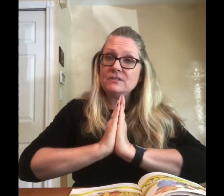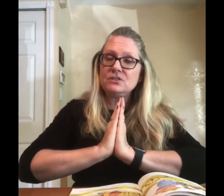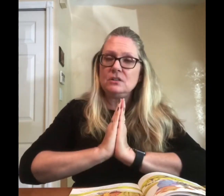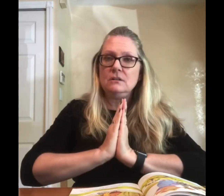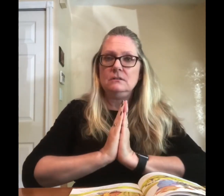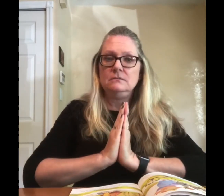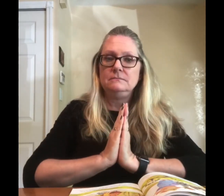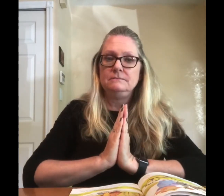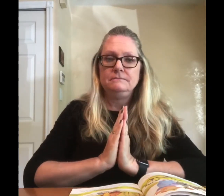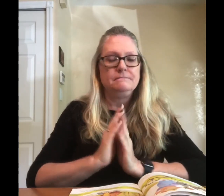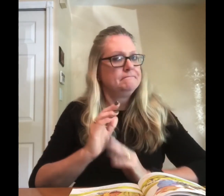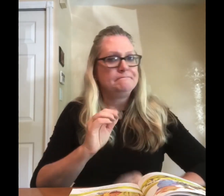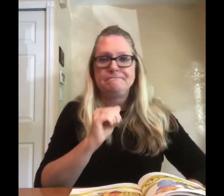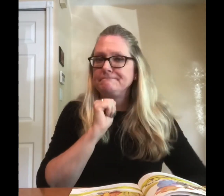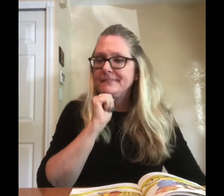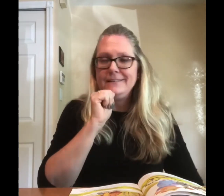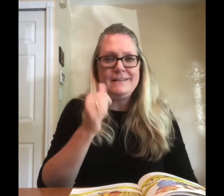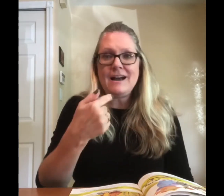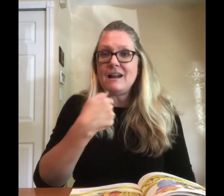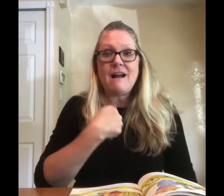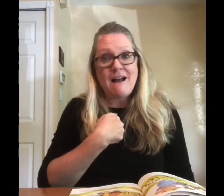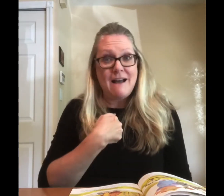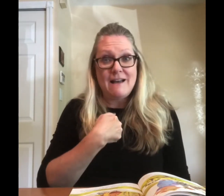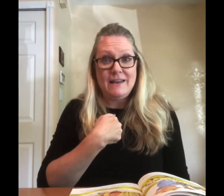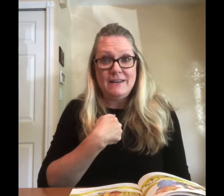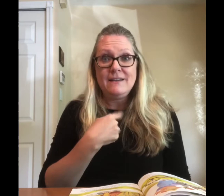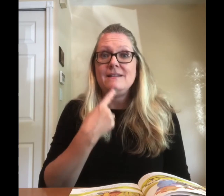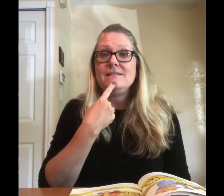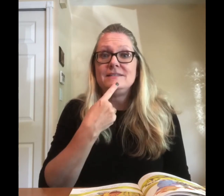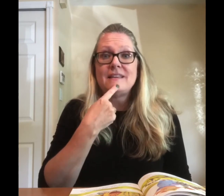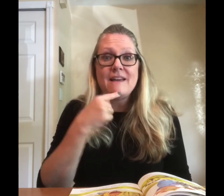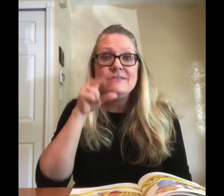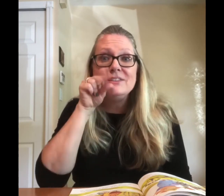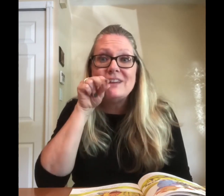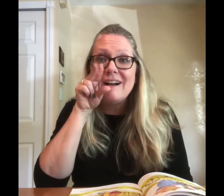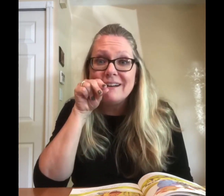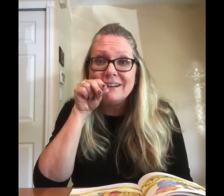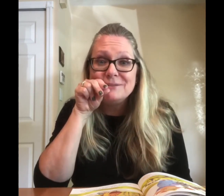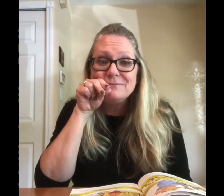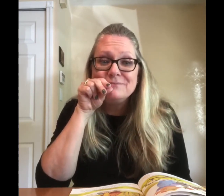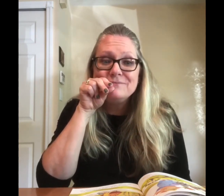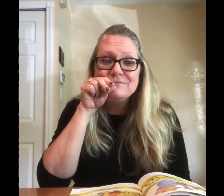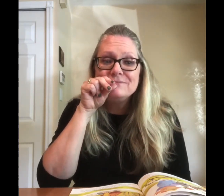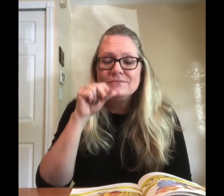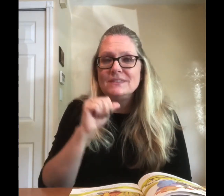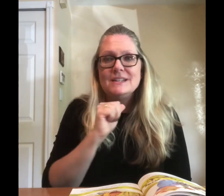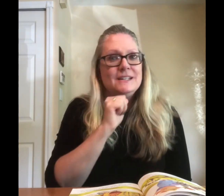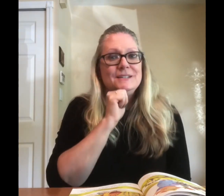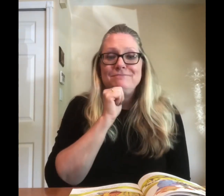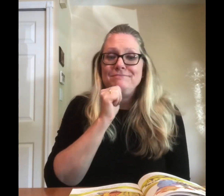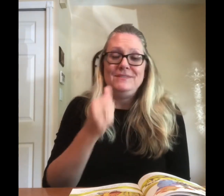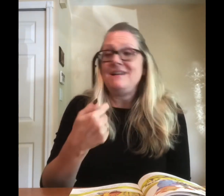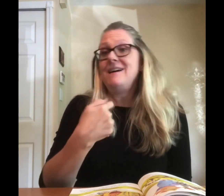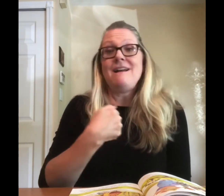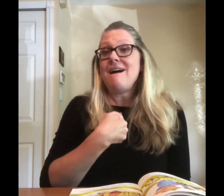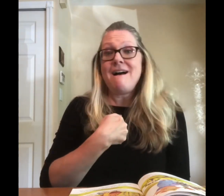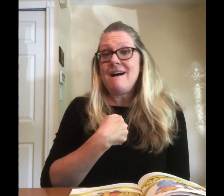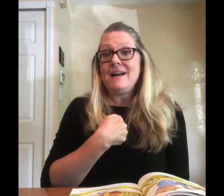Not I said the duck. Not I